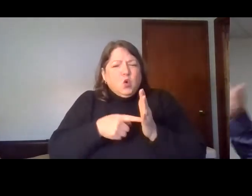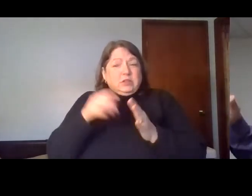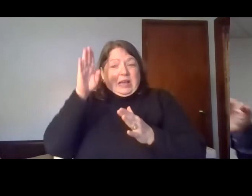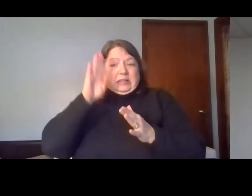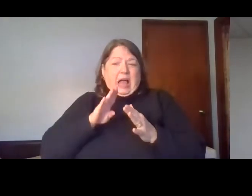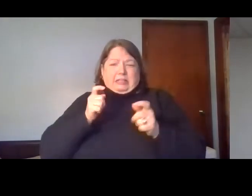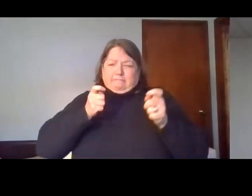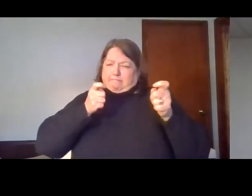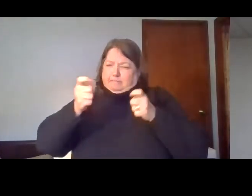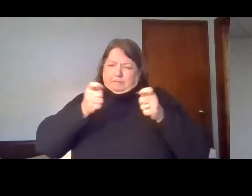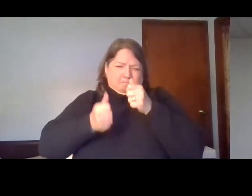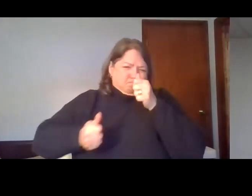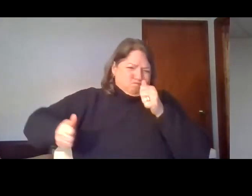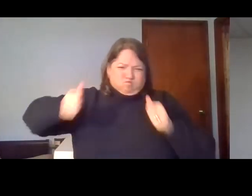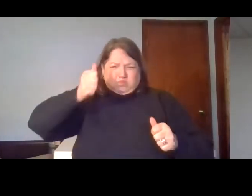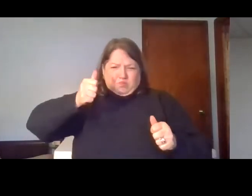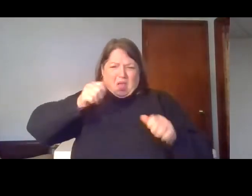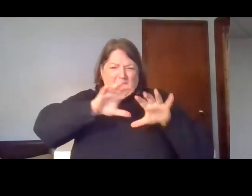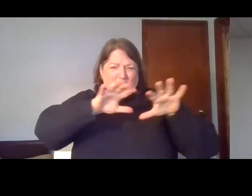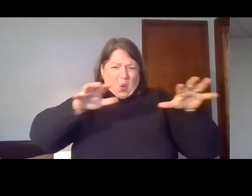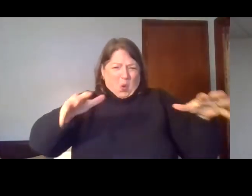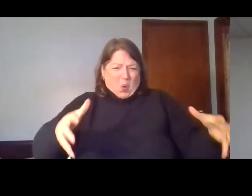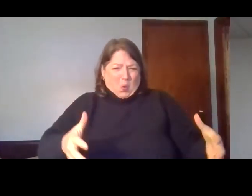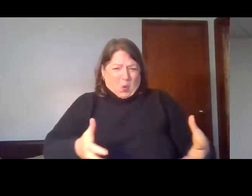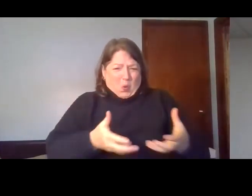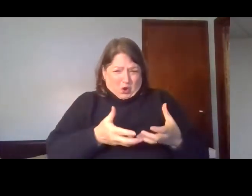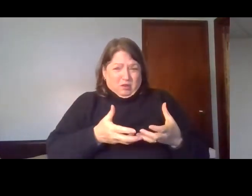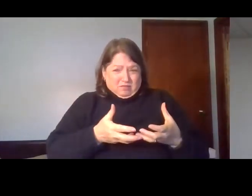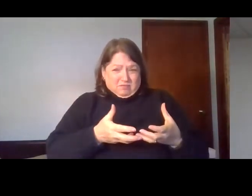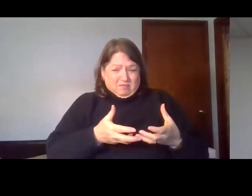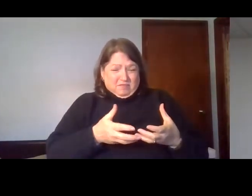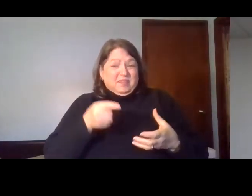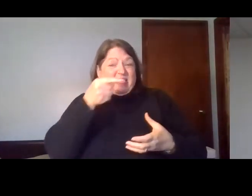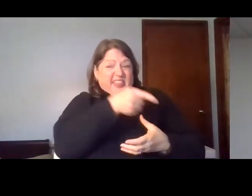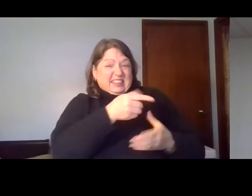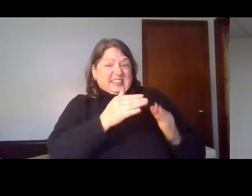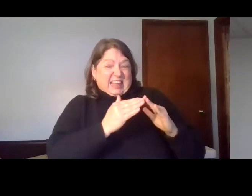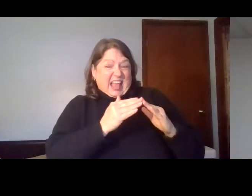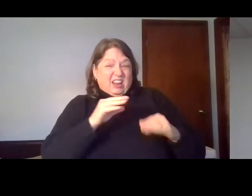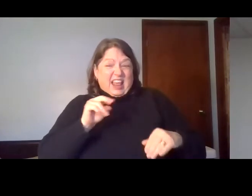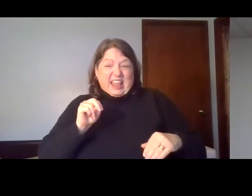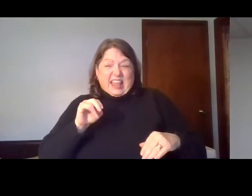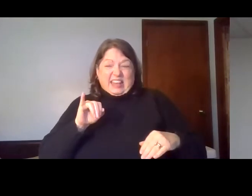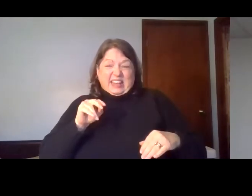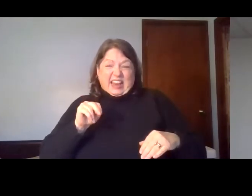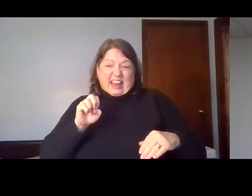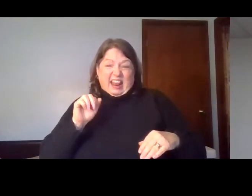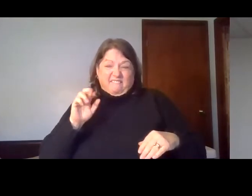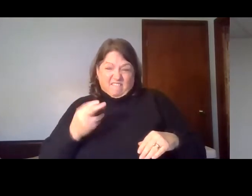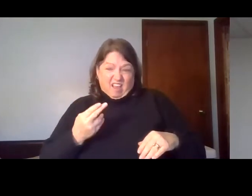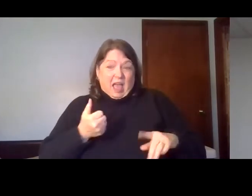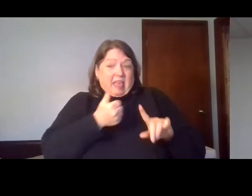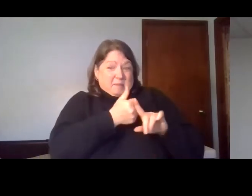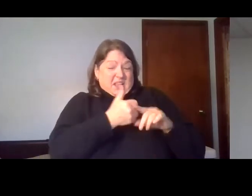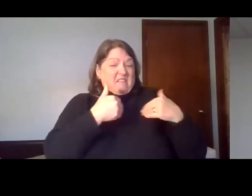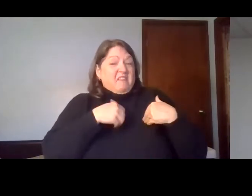entire world. You see, the Ninevites did not know who God was. They didn't know how